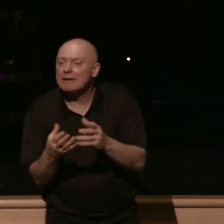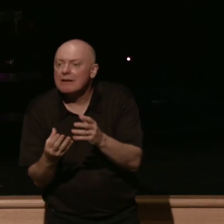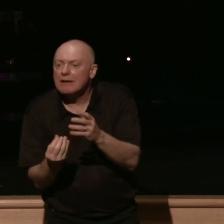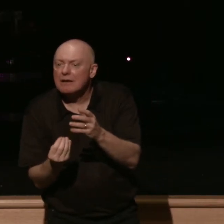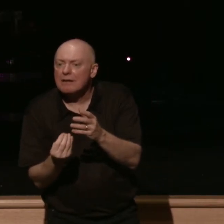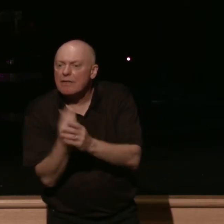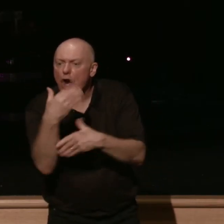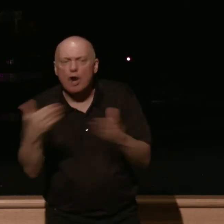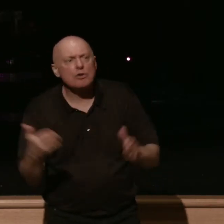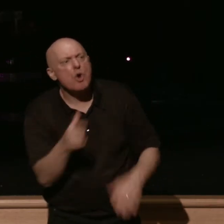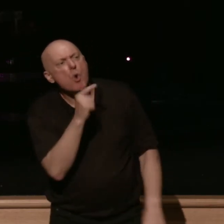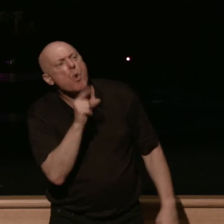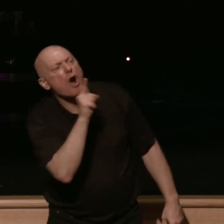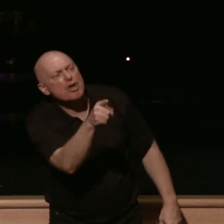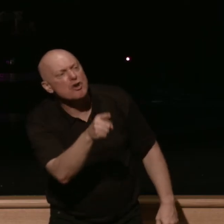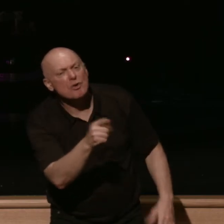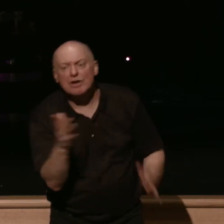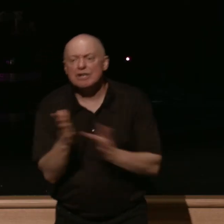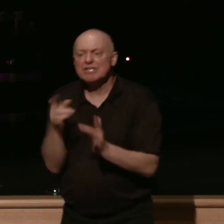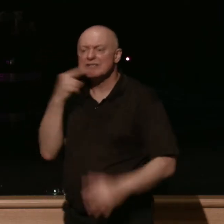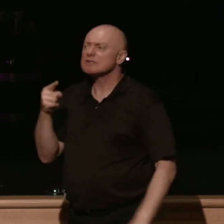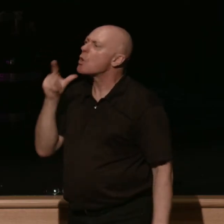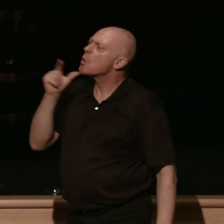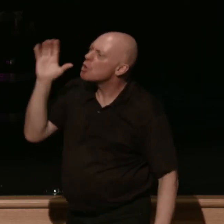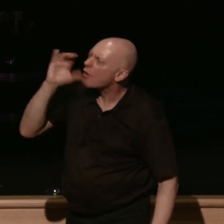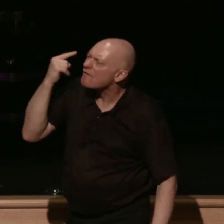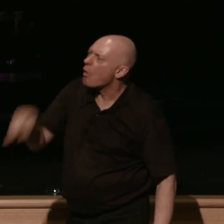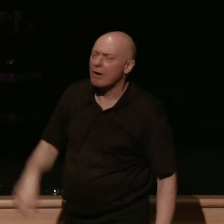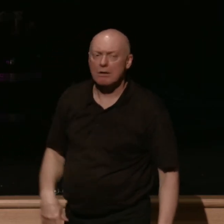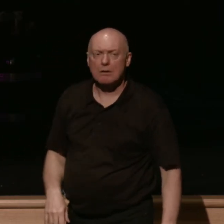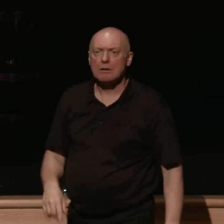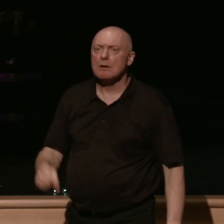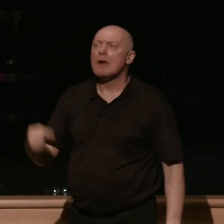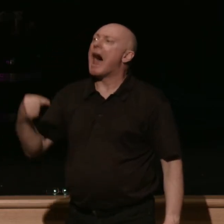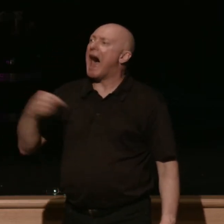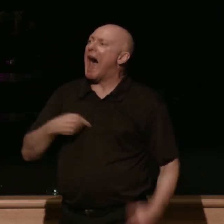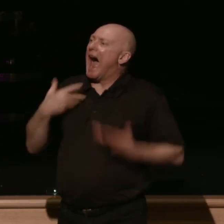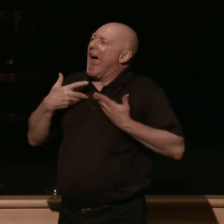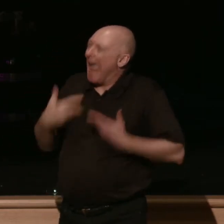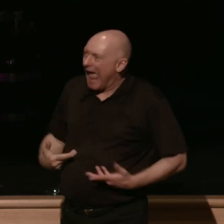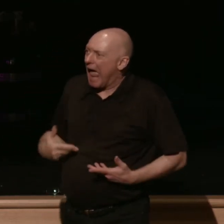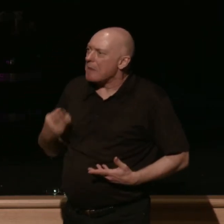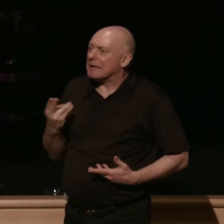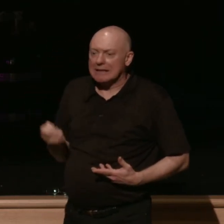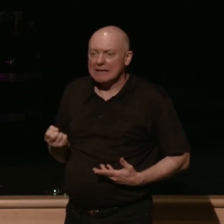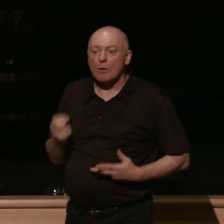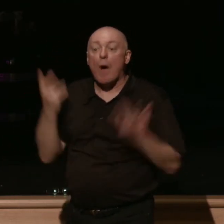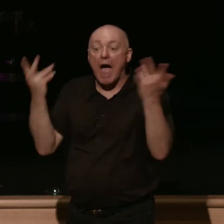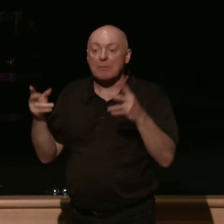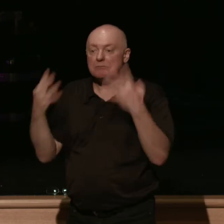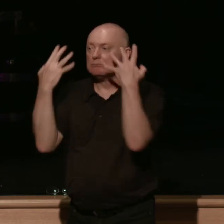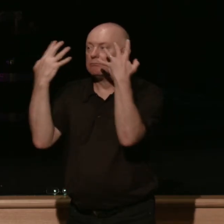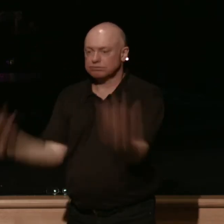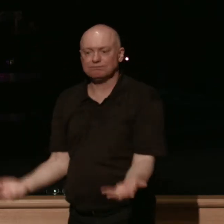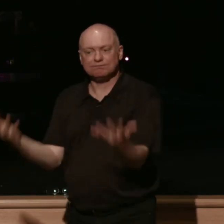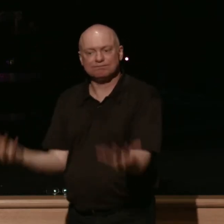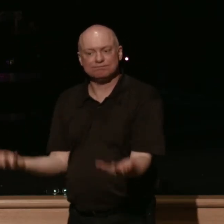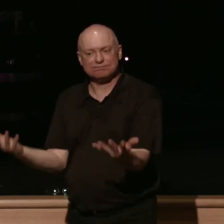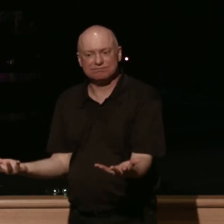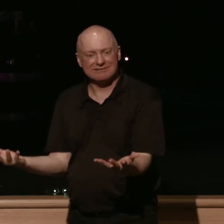him who are you and he says who are you looking for and he says i am he and then the people fall down it's almost like that